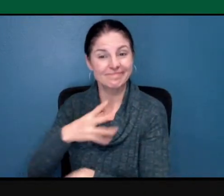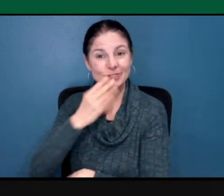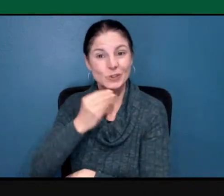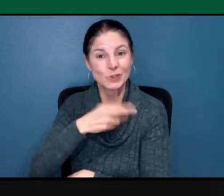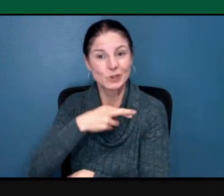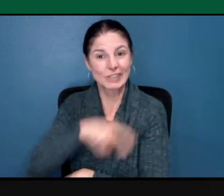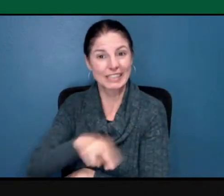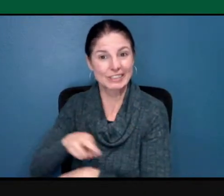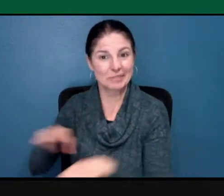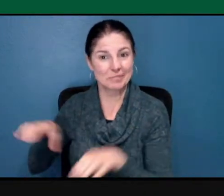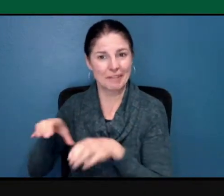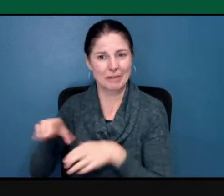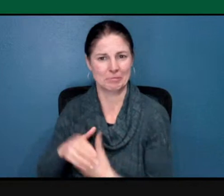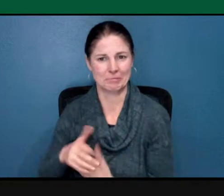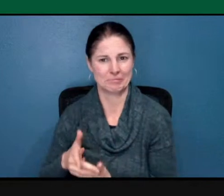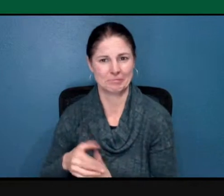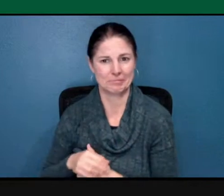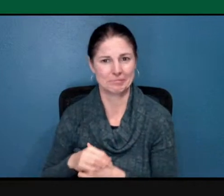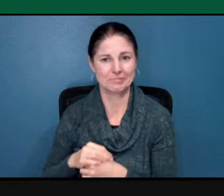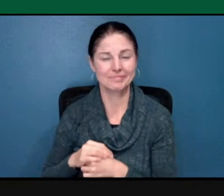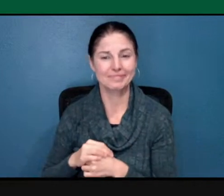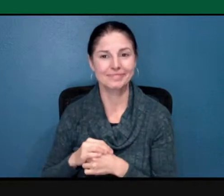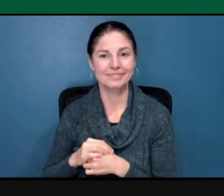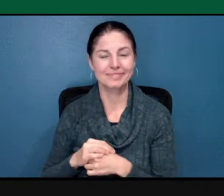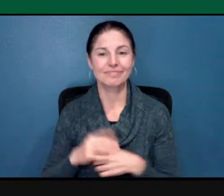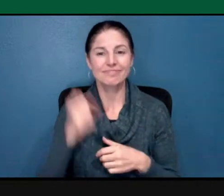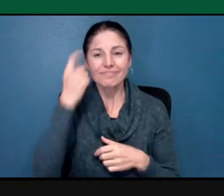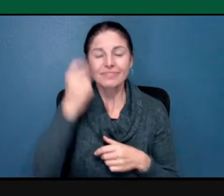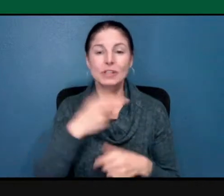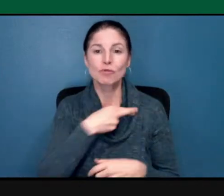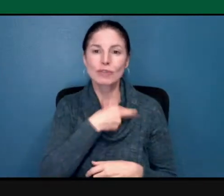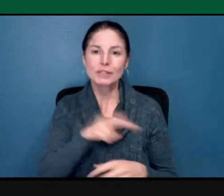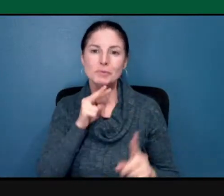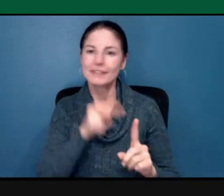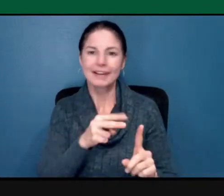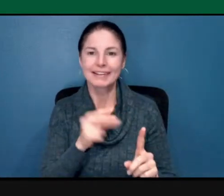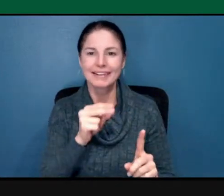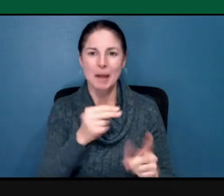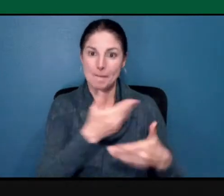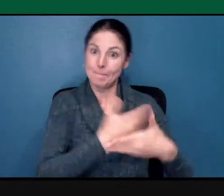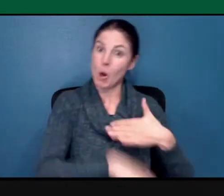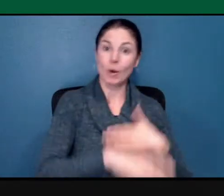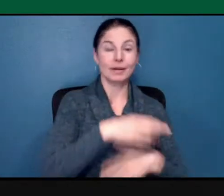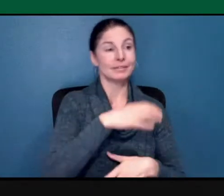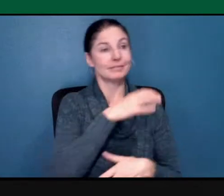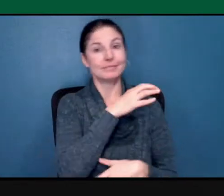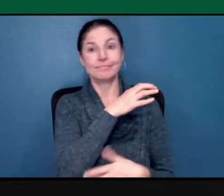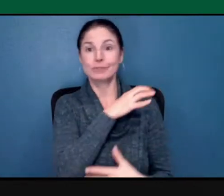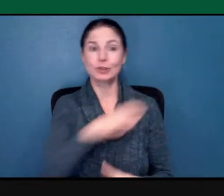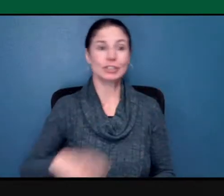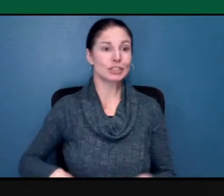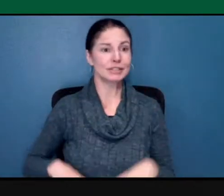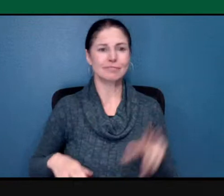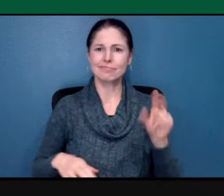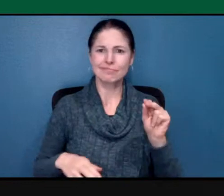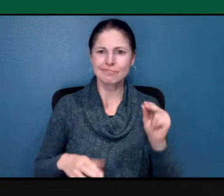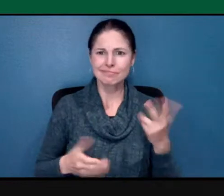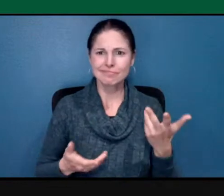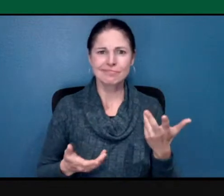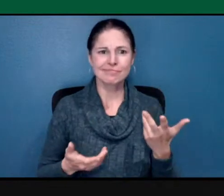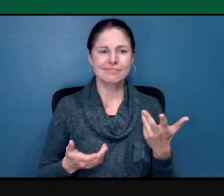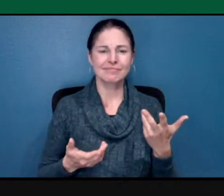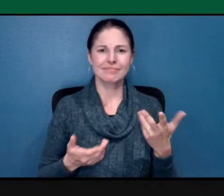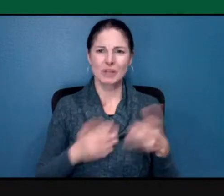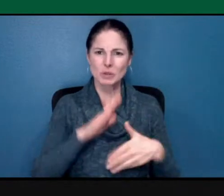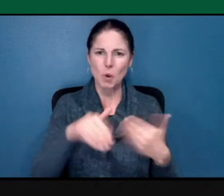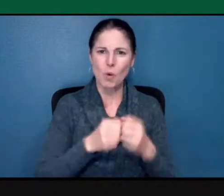From a religious perspective, you're not born Christian. You have to accept the faith. You have to believe there's a whole system based on your